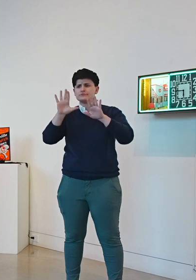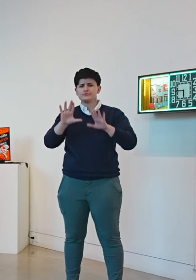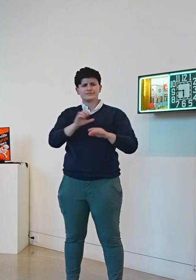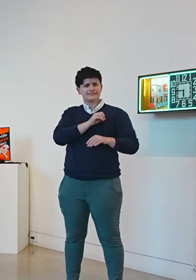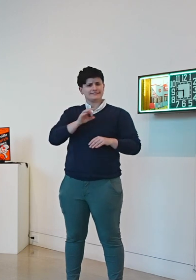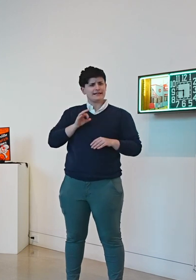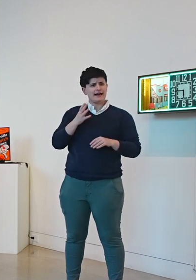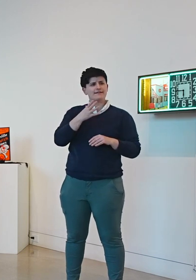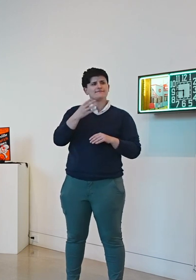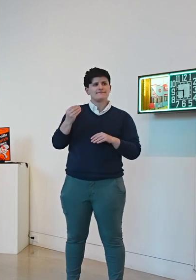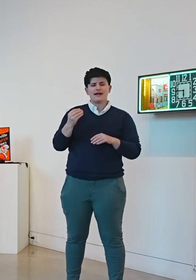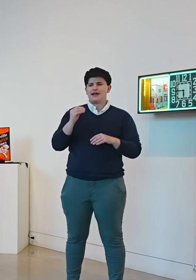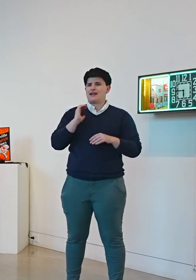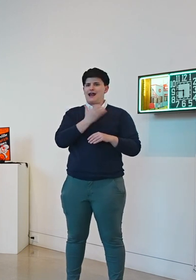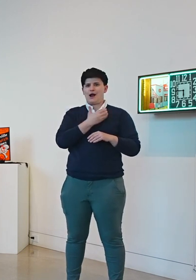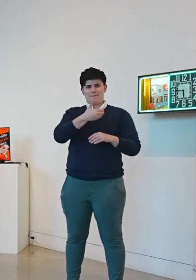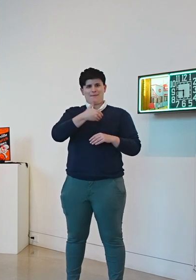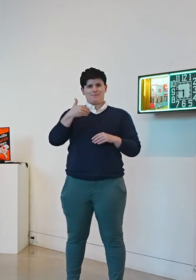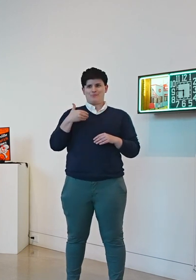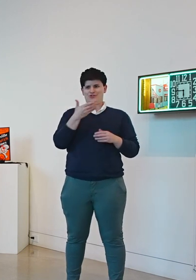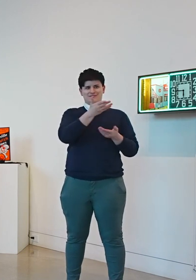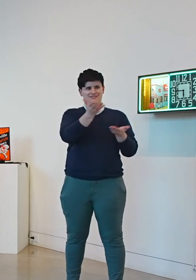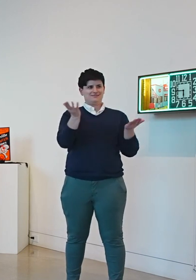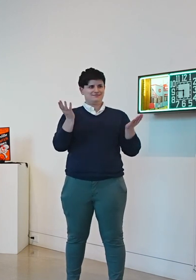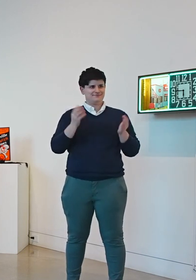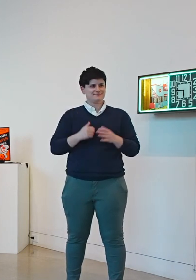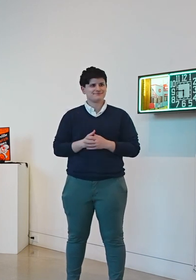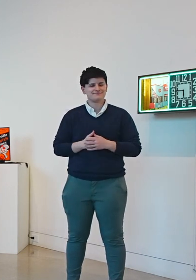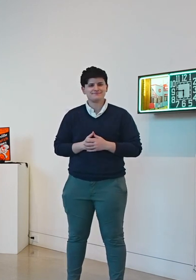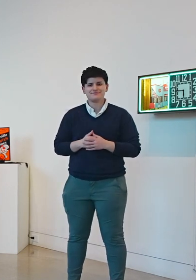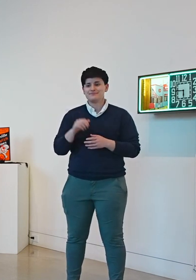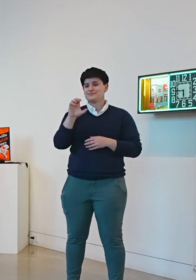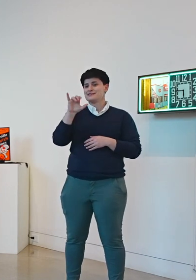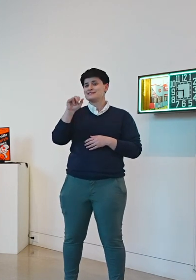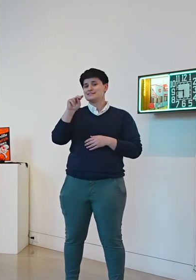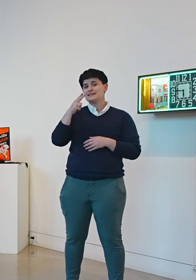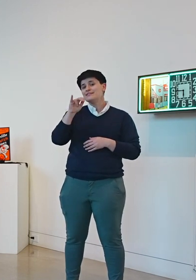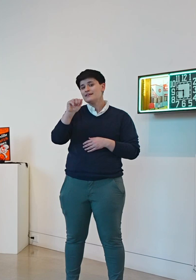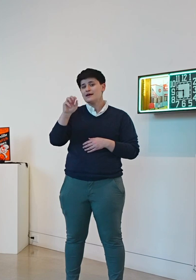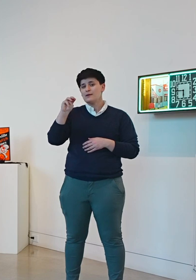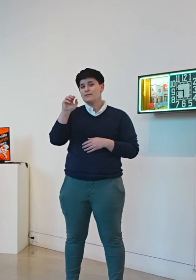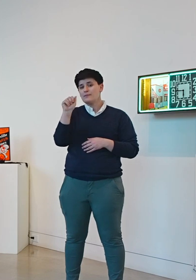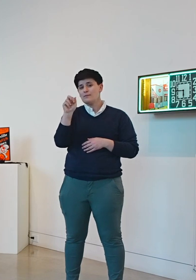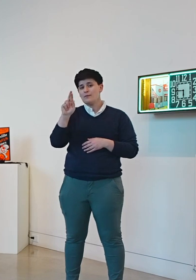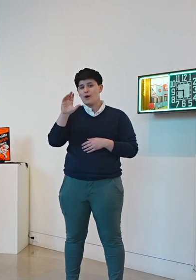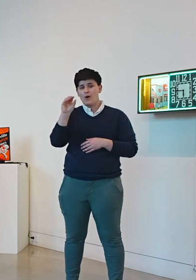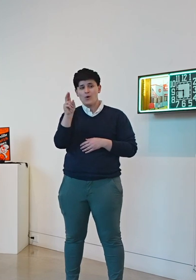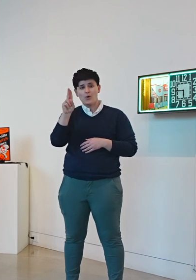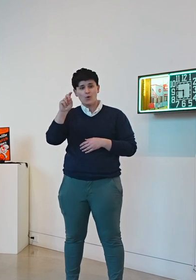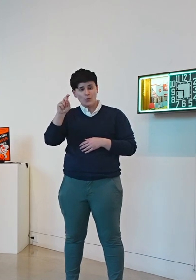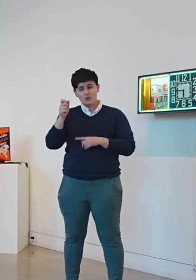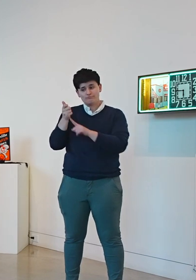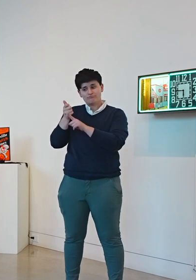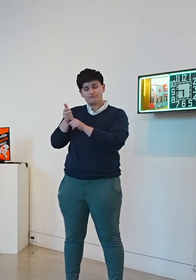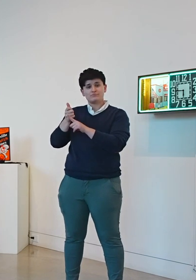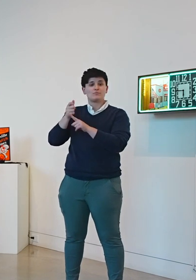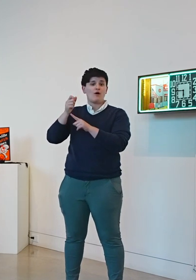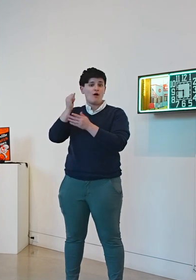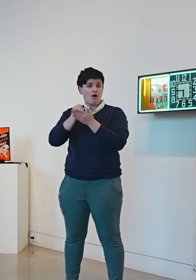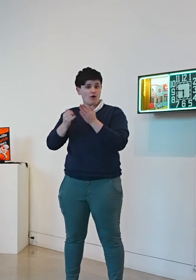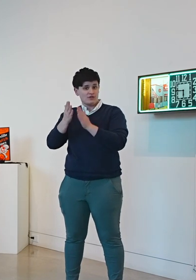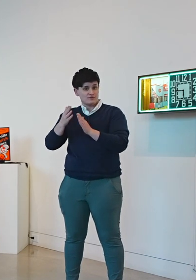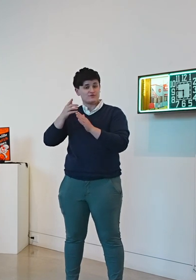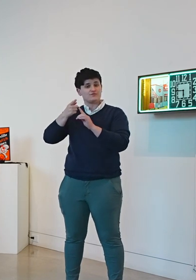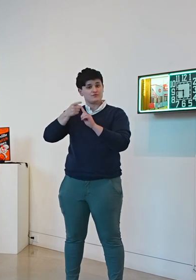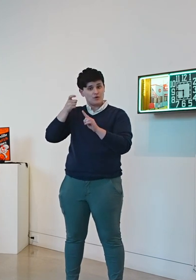and our 108 member artists. Cynthia Marcoux is an Oklahoma artist who has resided